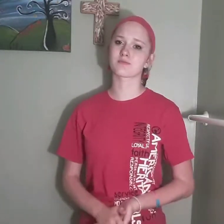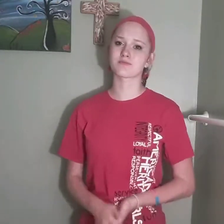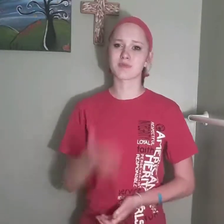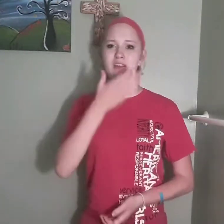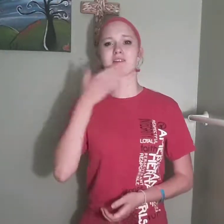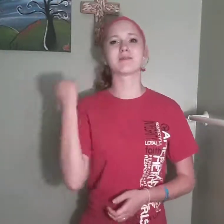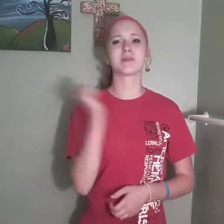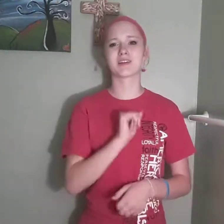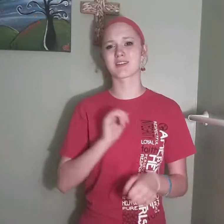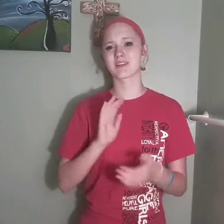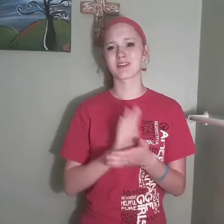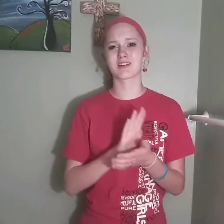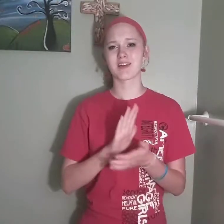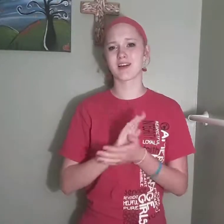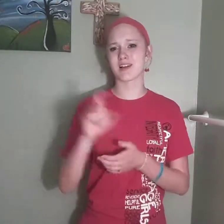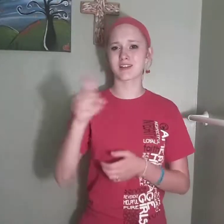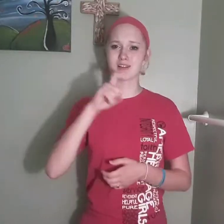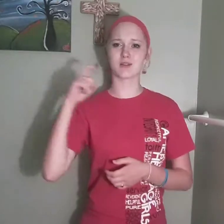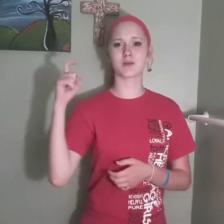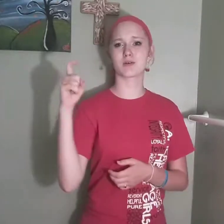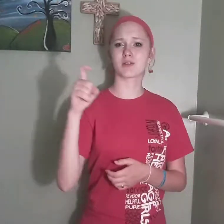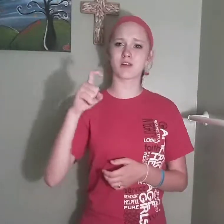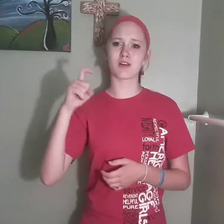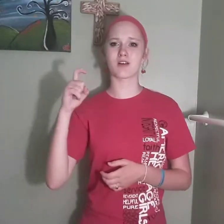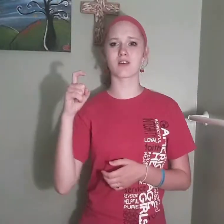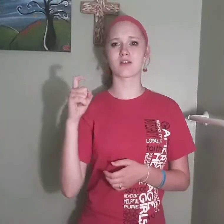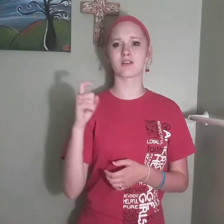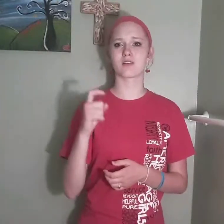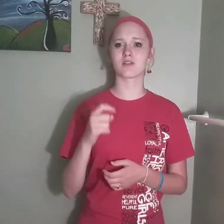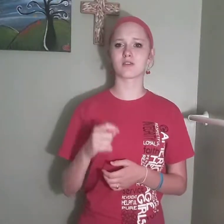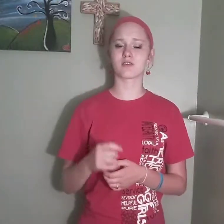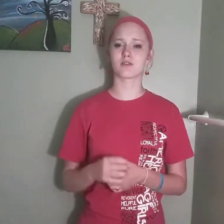Better than a hallelujah The